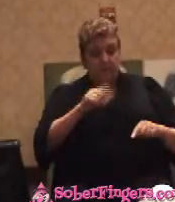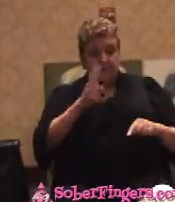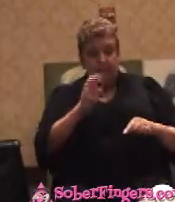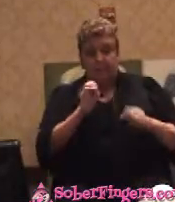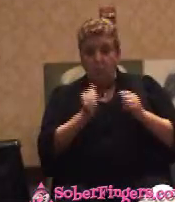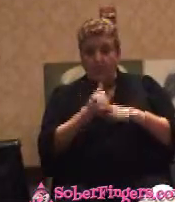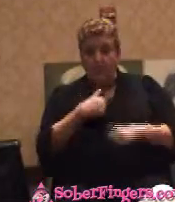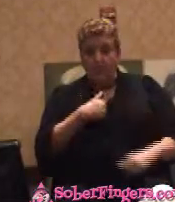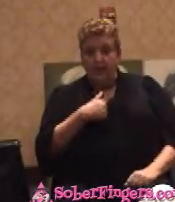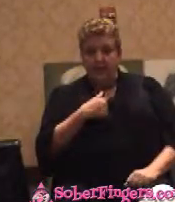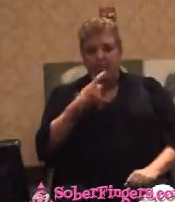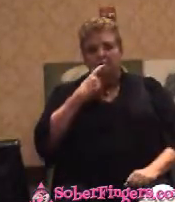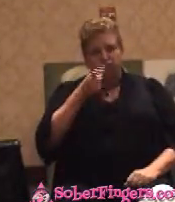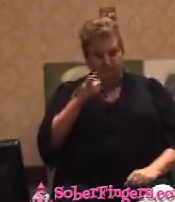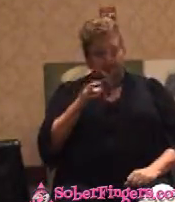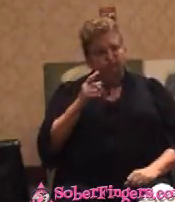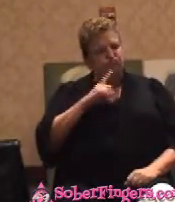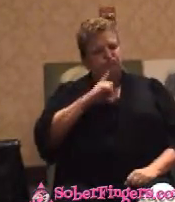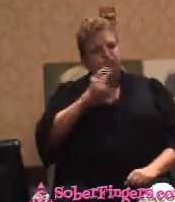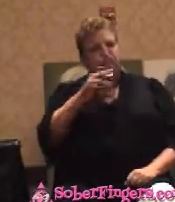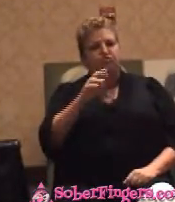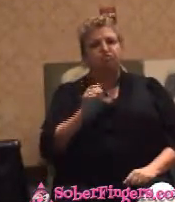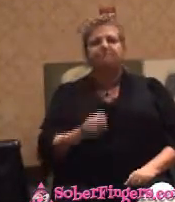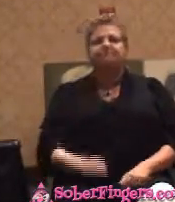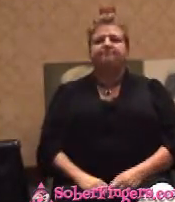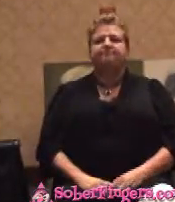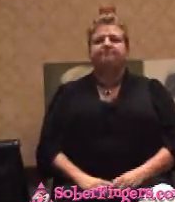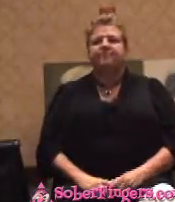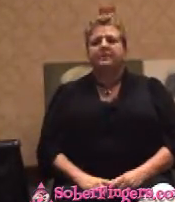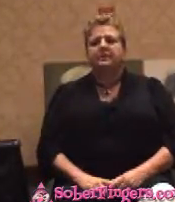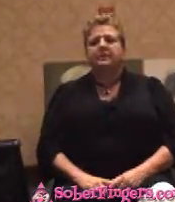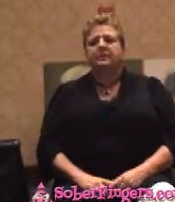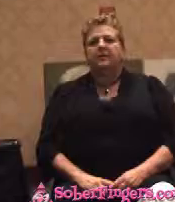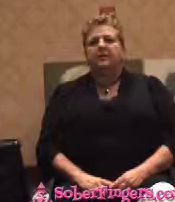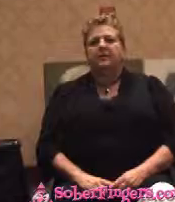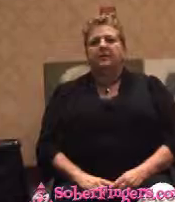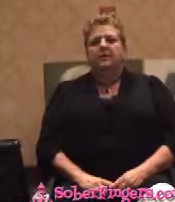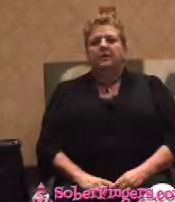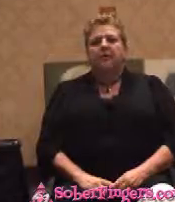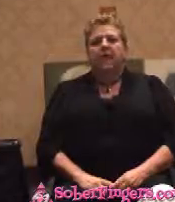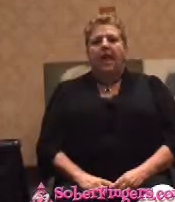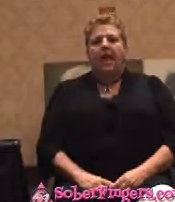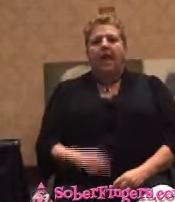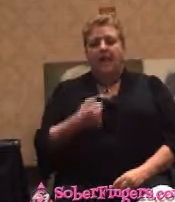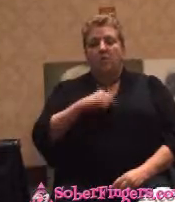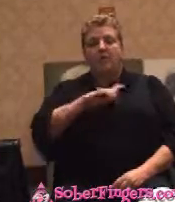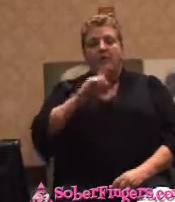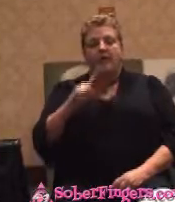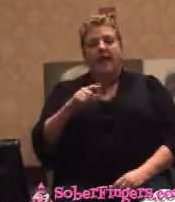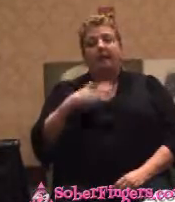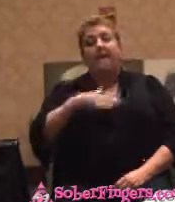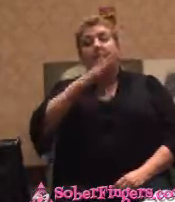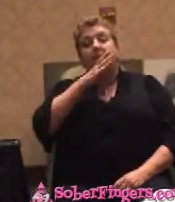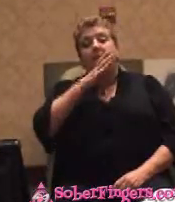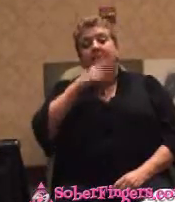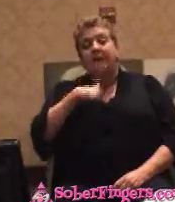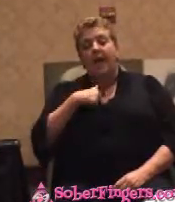So I, I went there. And she, she and I had a talk. And it was a,